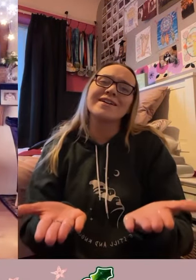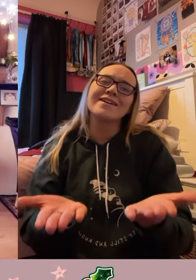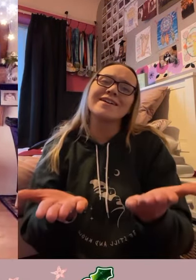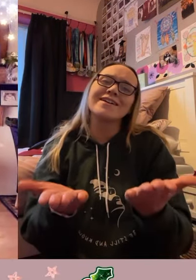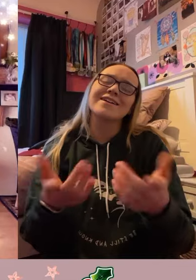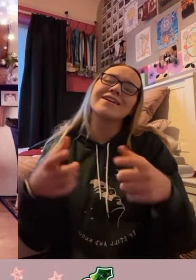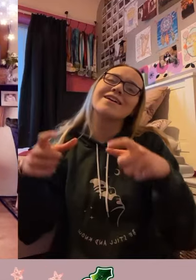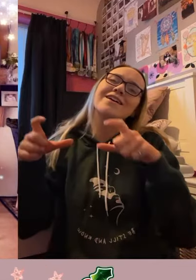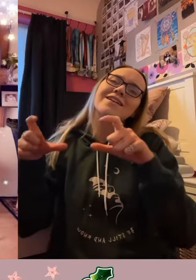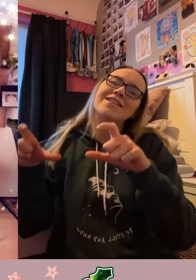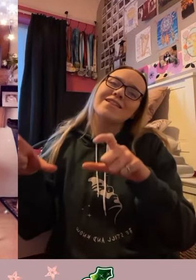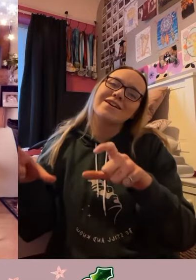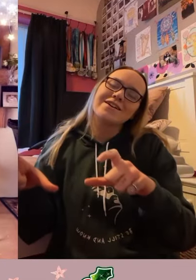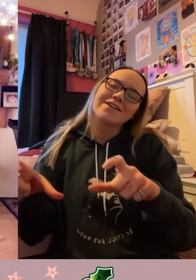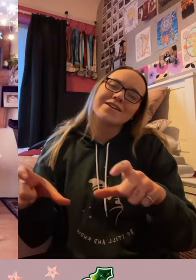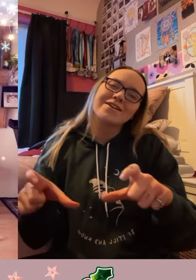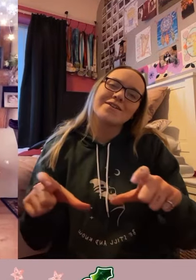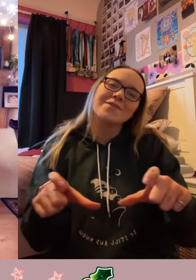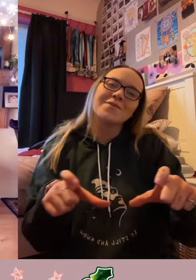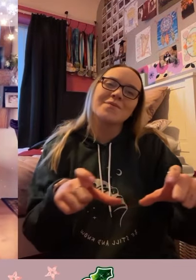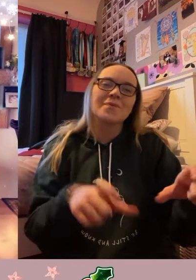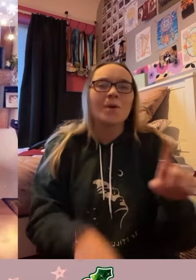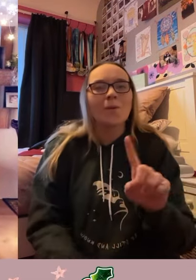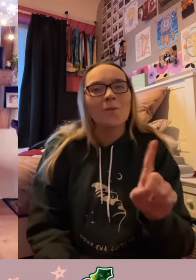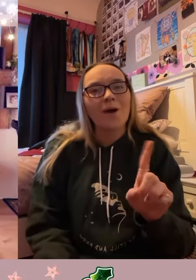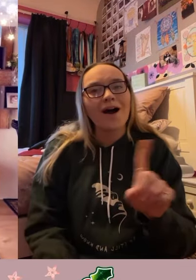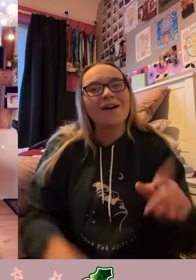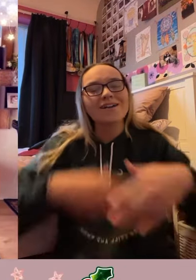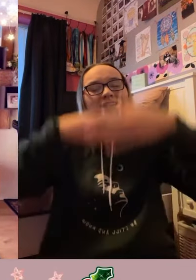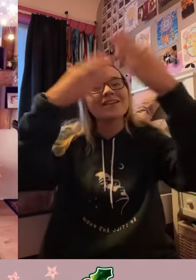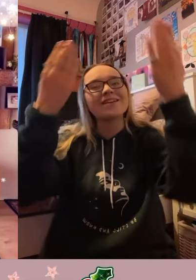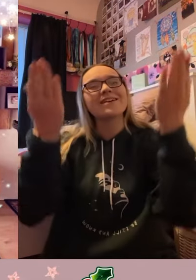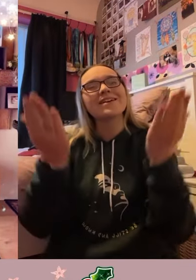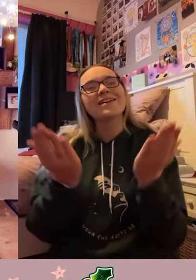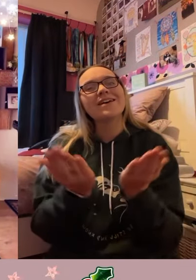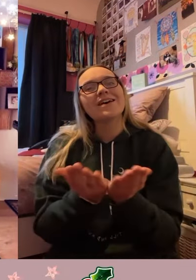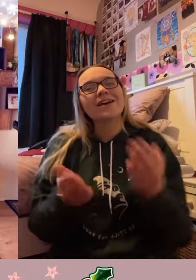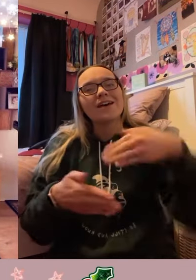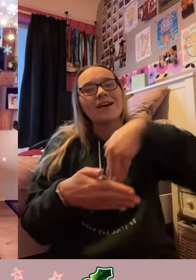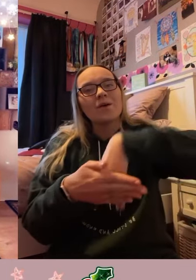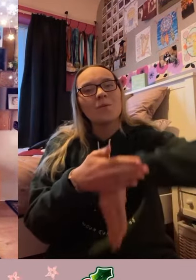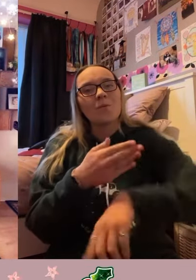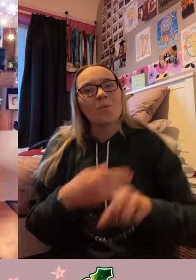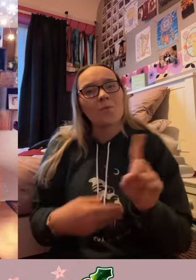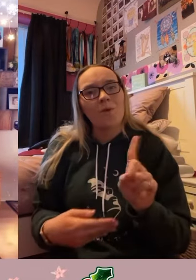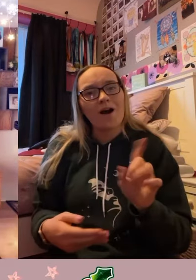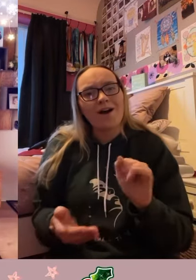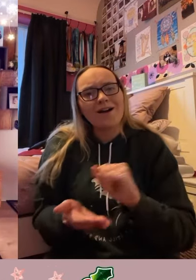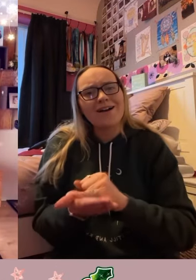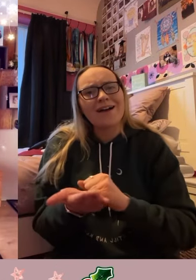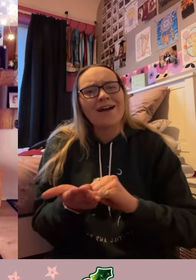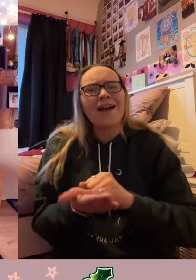Long lay the world in sin and error